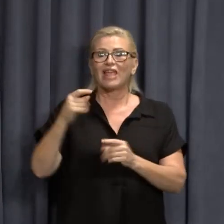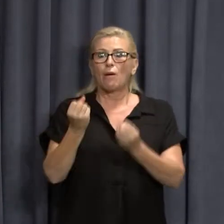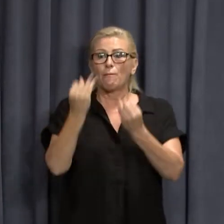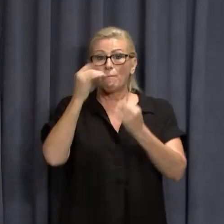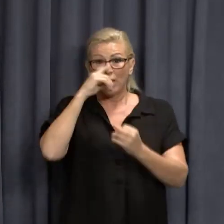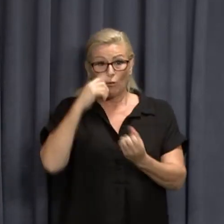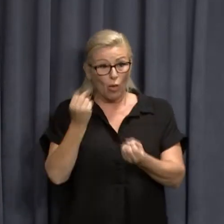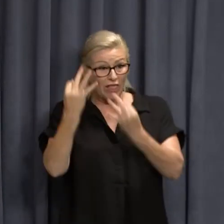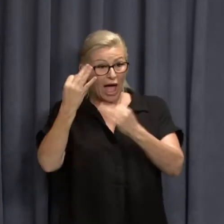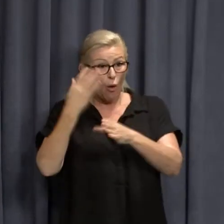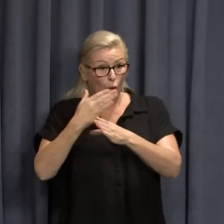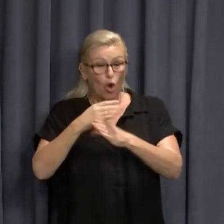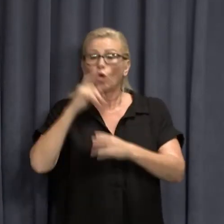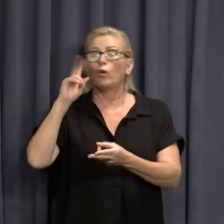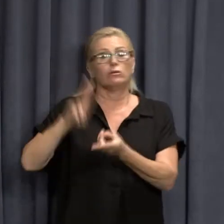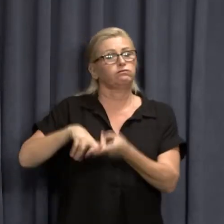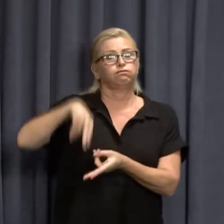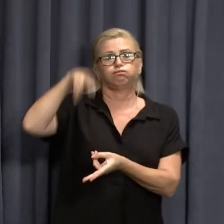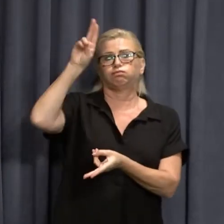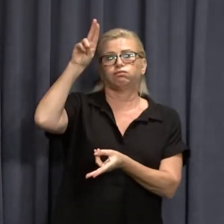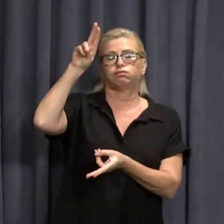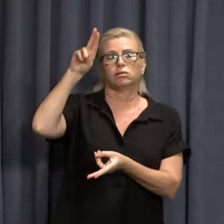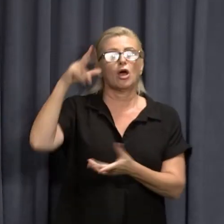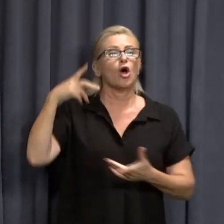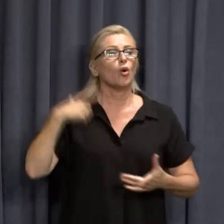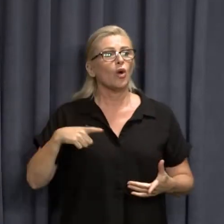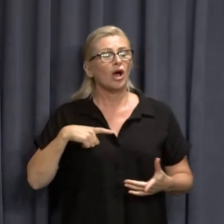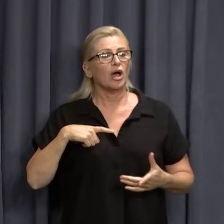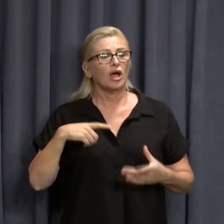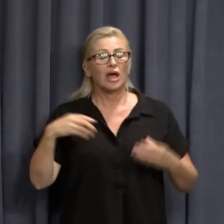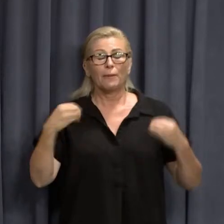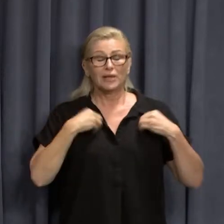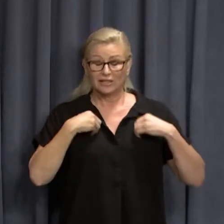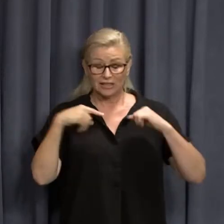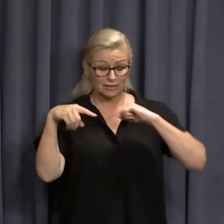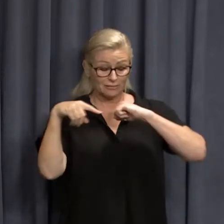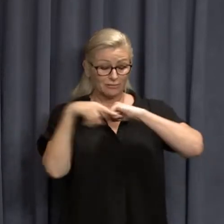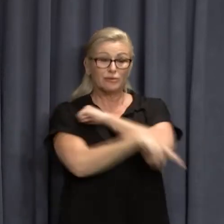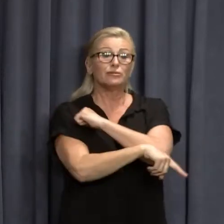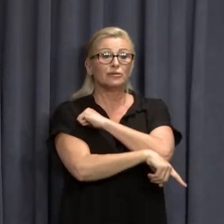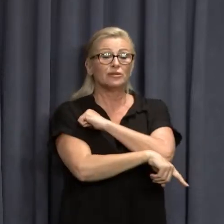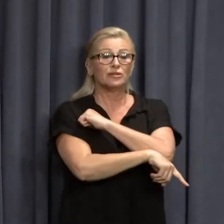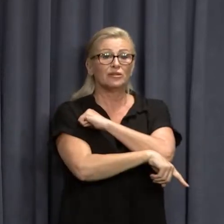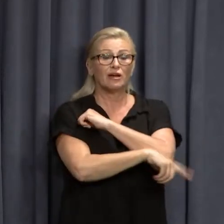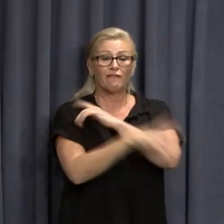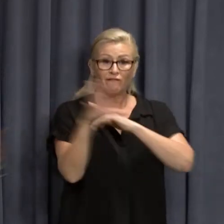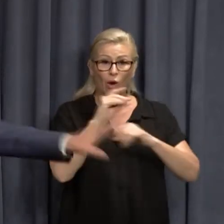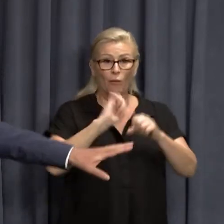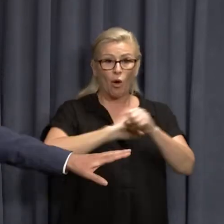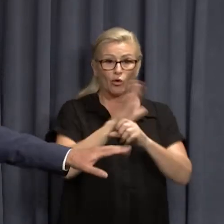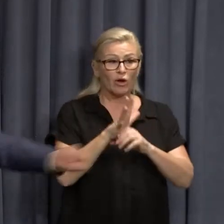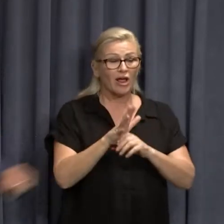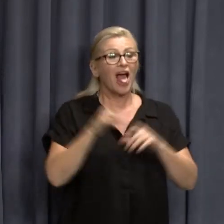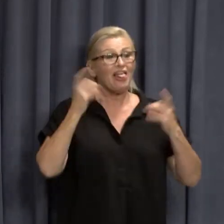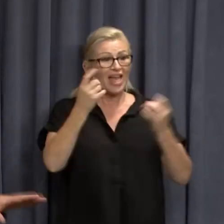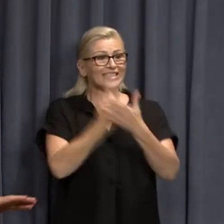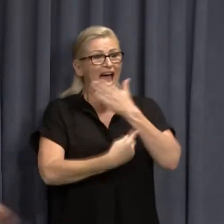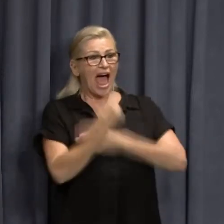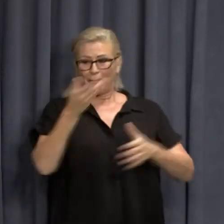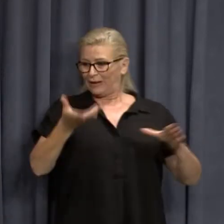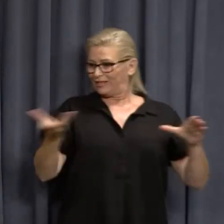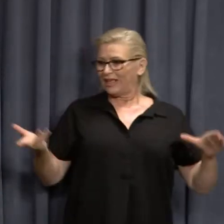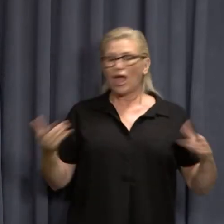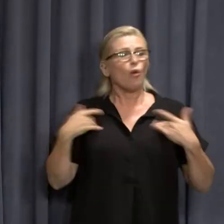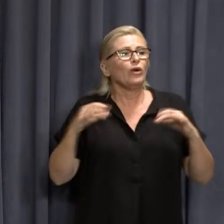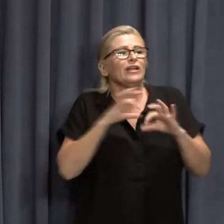significantly because their economic results are devastating at the moment. So that's all happening over there. We don't